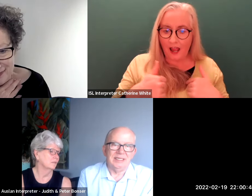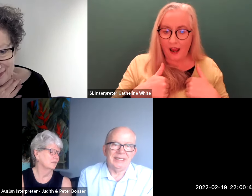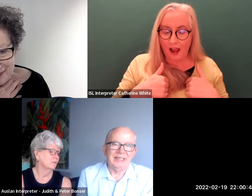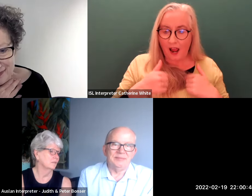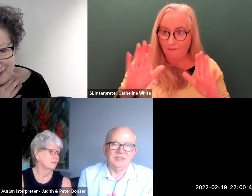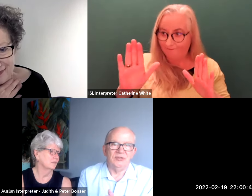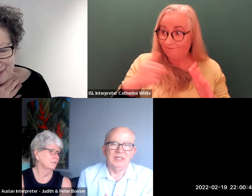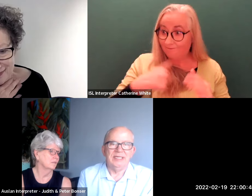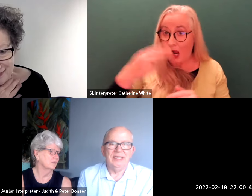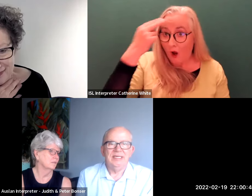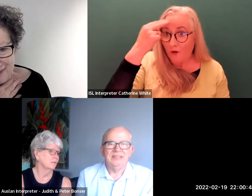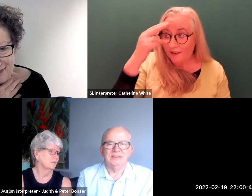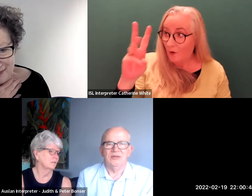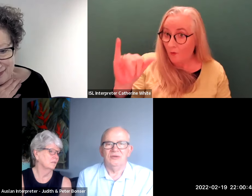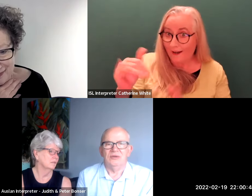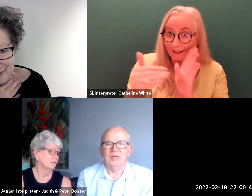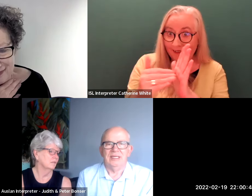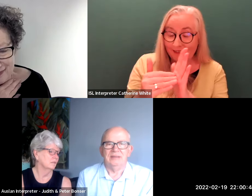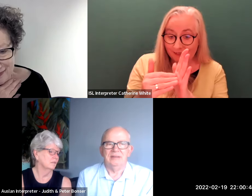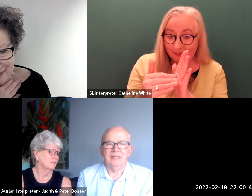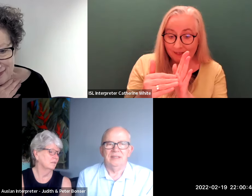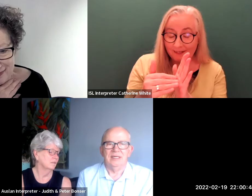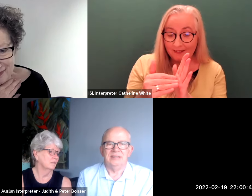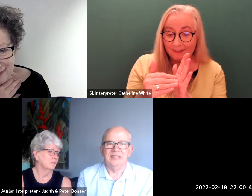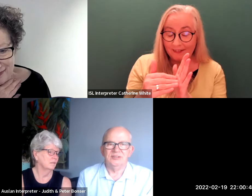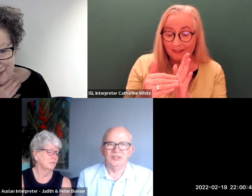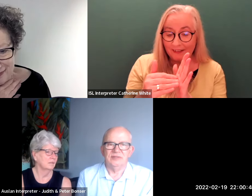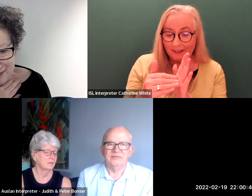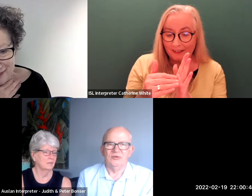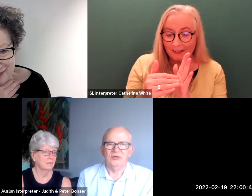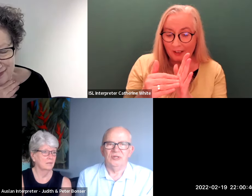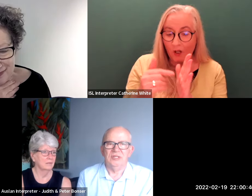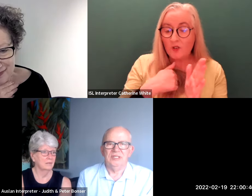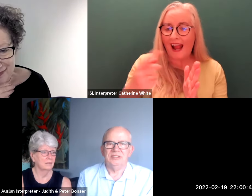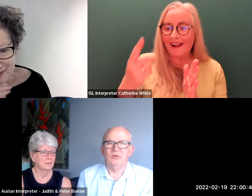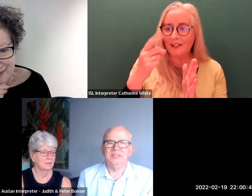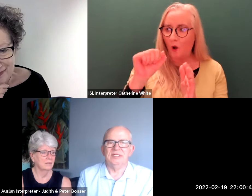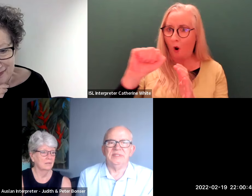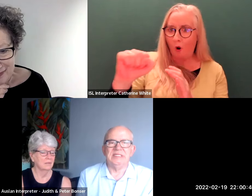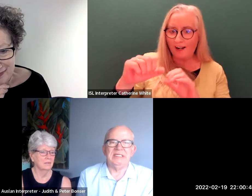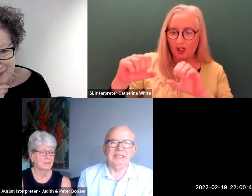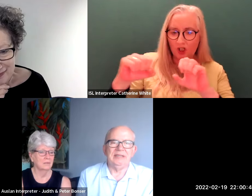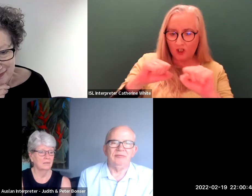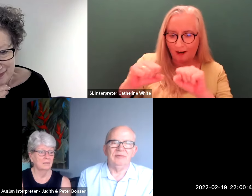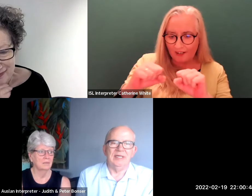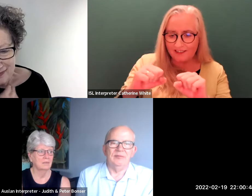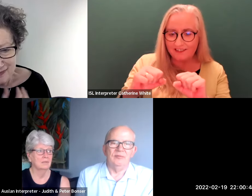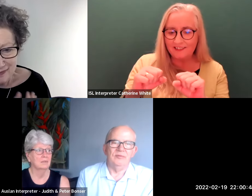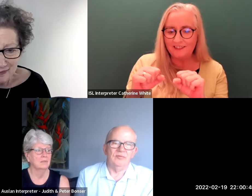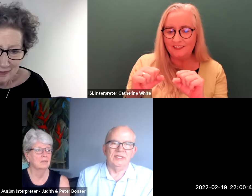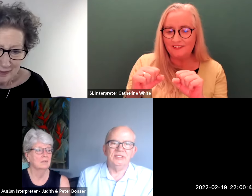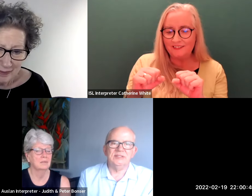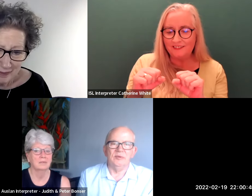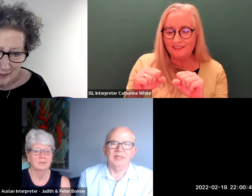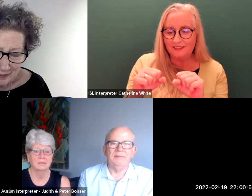get it i get it absolutely so i i did the service for her she wasn't a particularly um